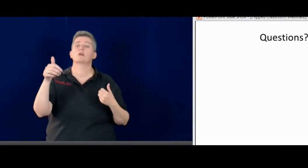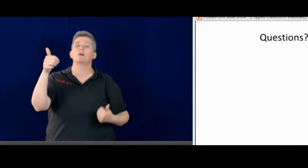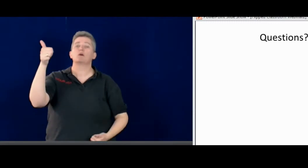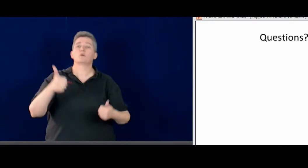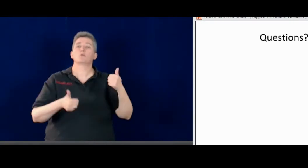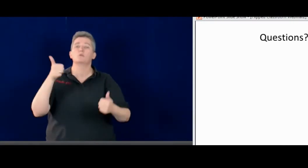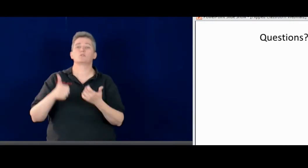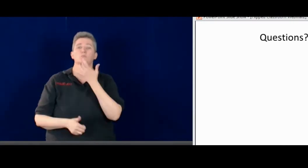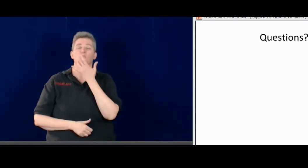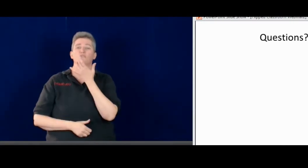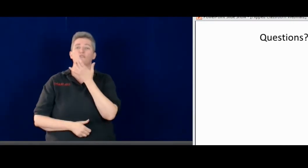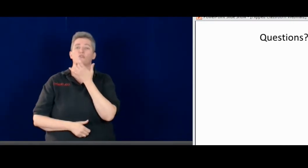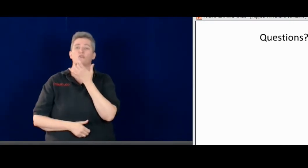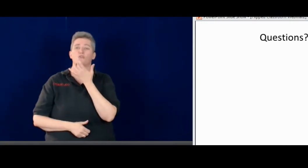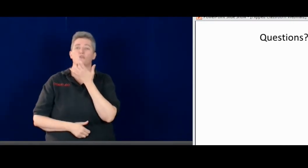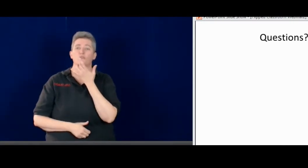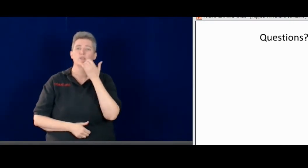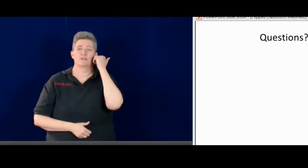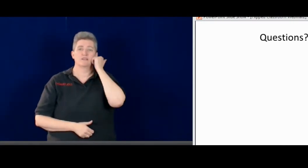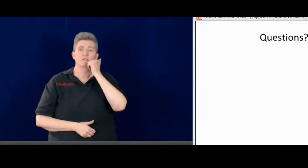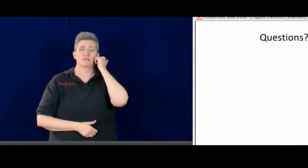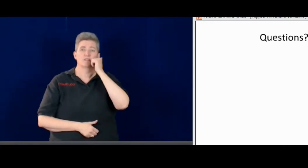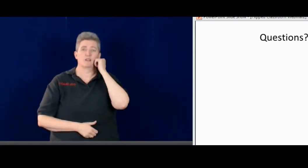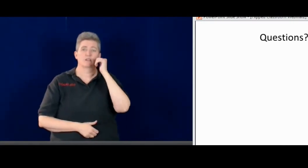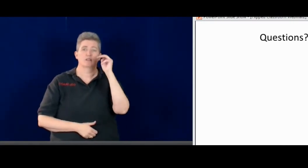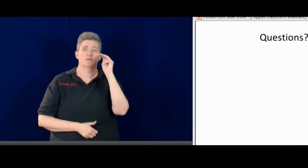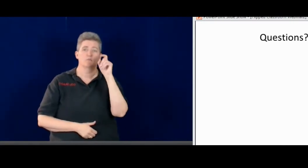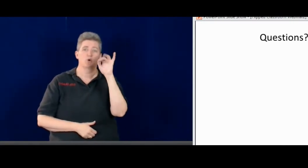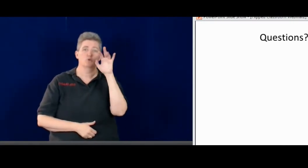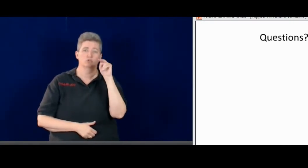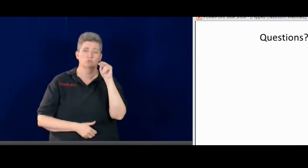Oh, it looks like there's another question. What do you prefer?